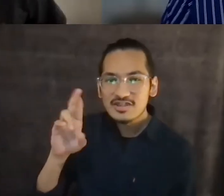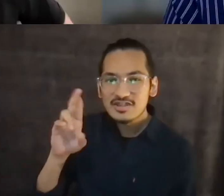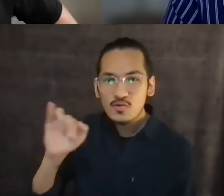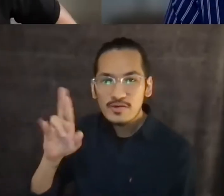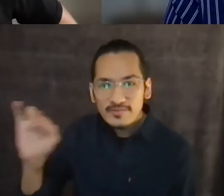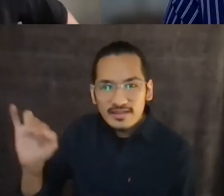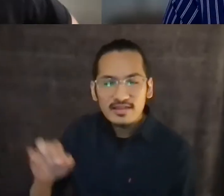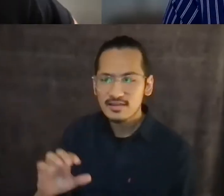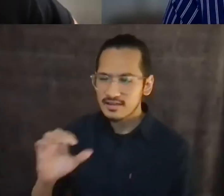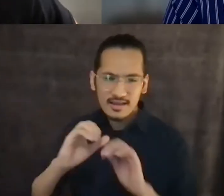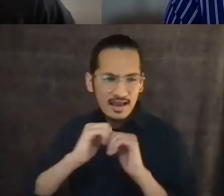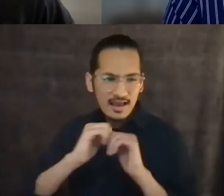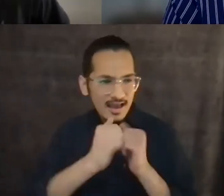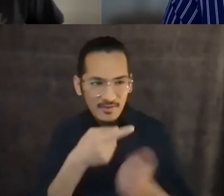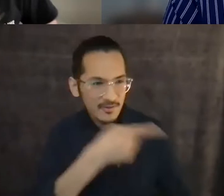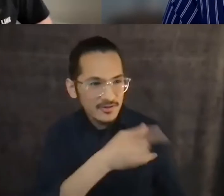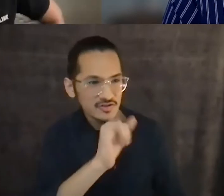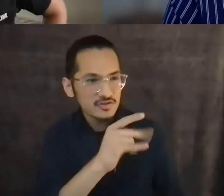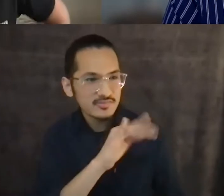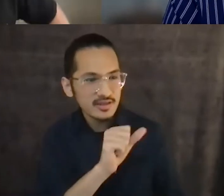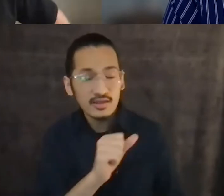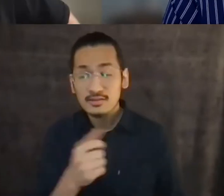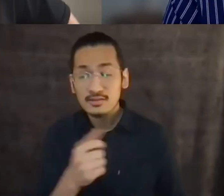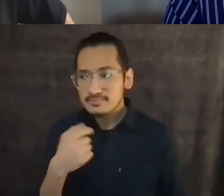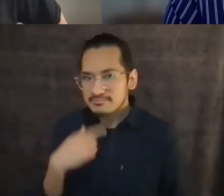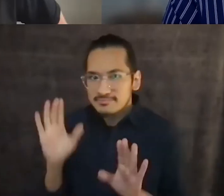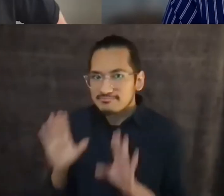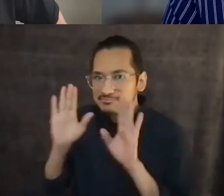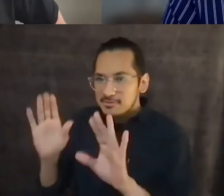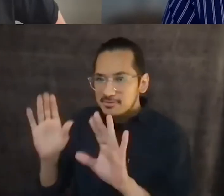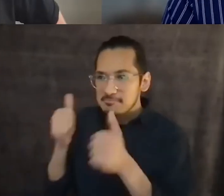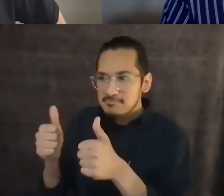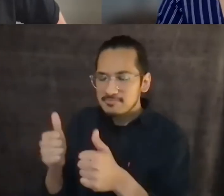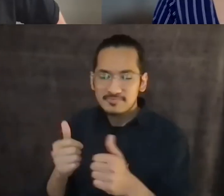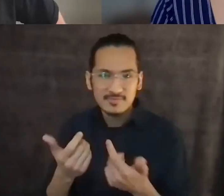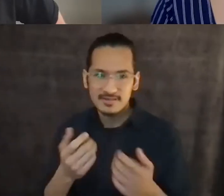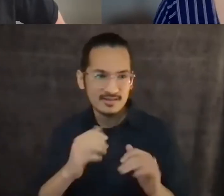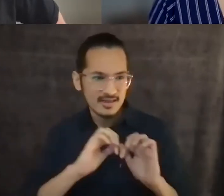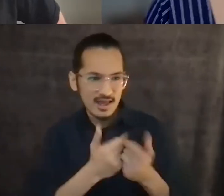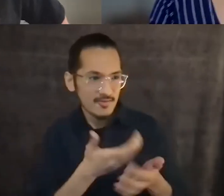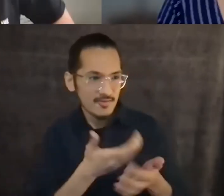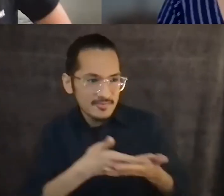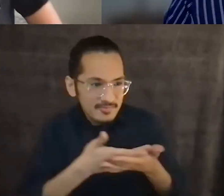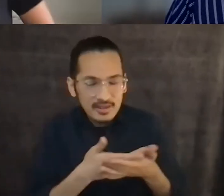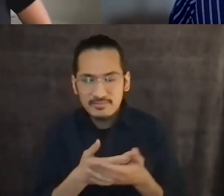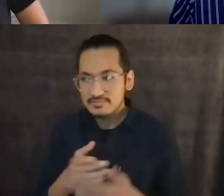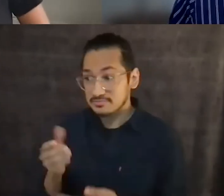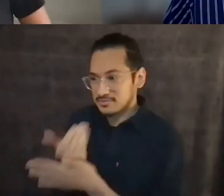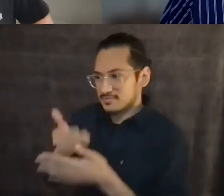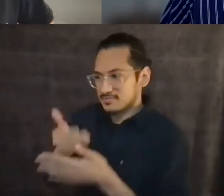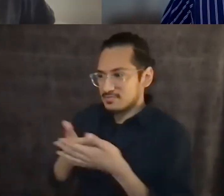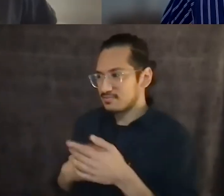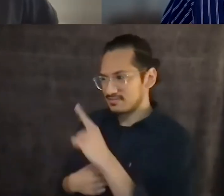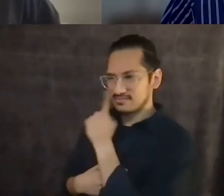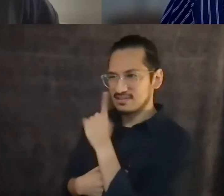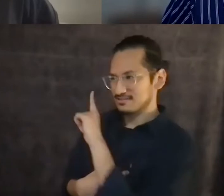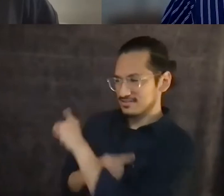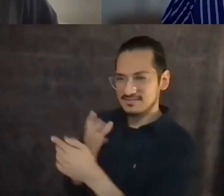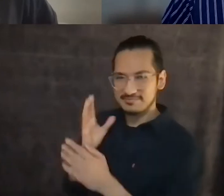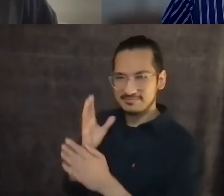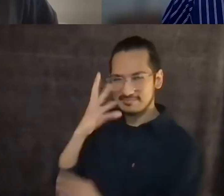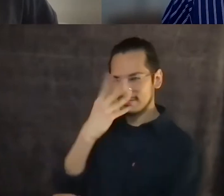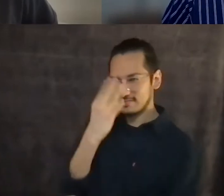How are you? I'm doing great. How are things? How's the new baby? The new baby is great. I think she's asleep in the other room.